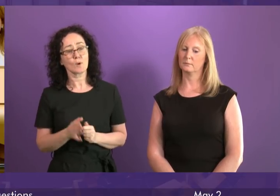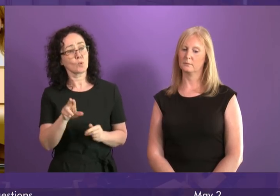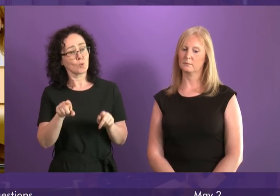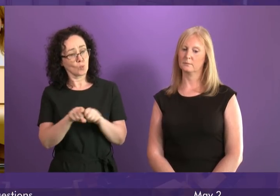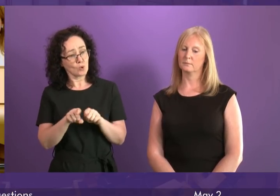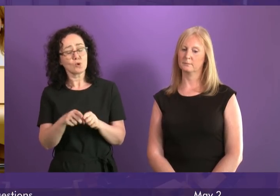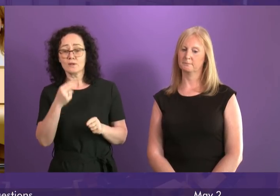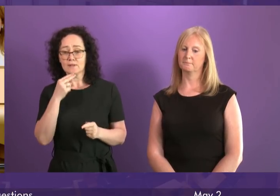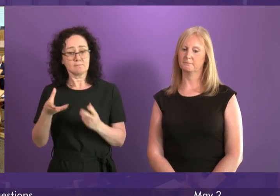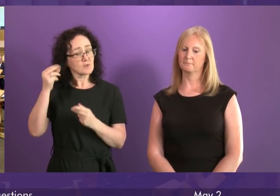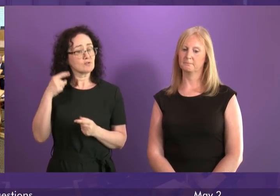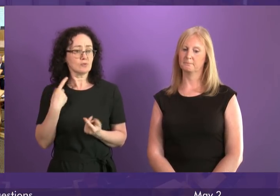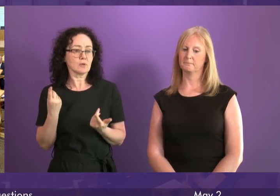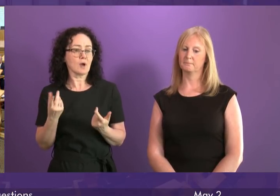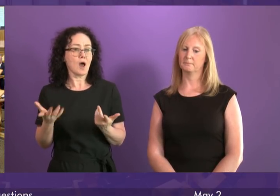important to us as we do that.